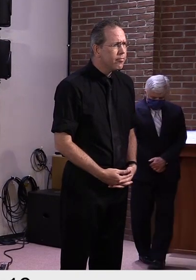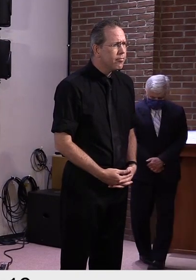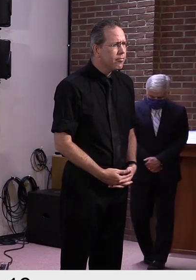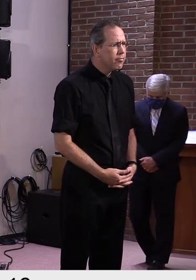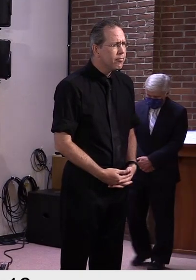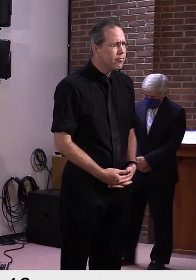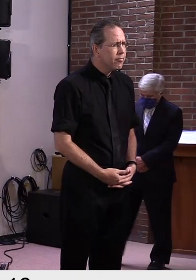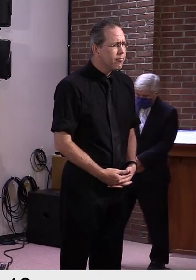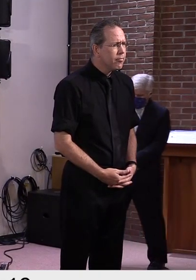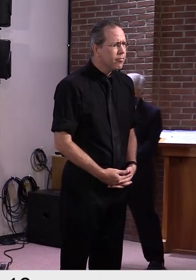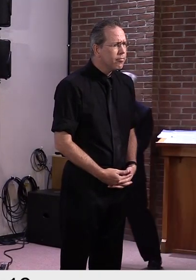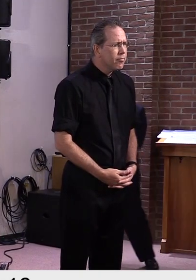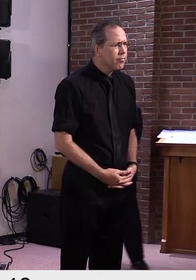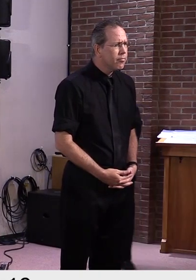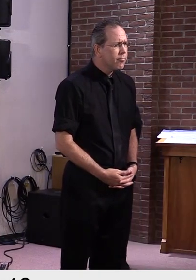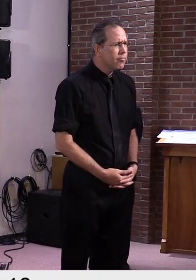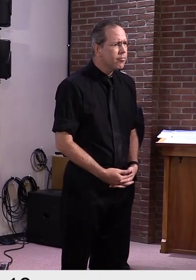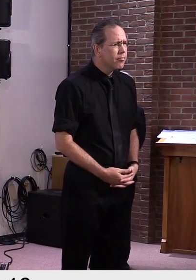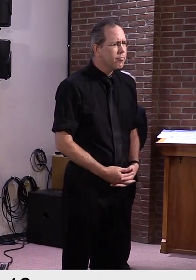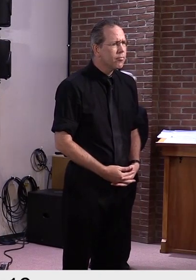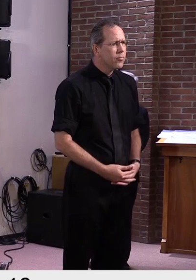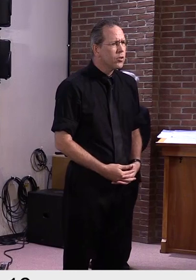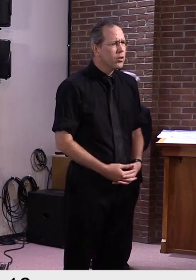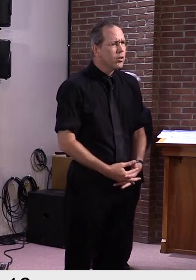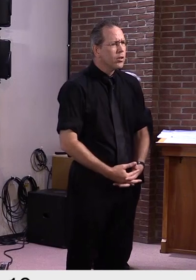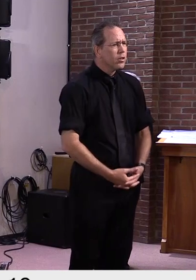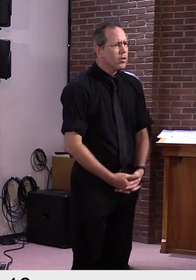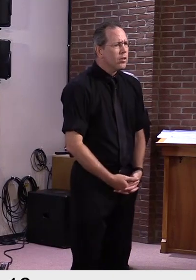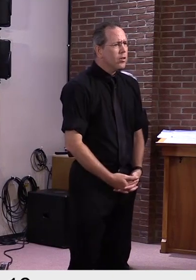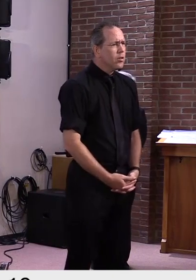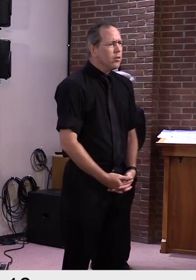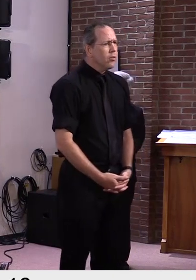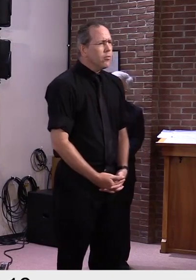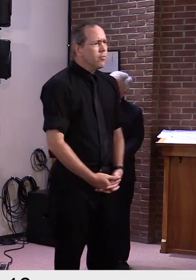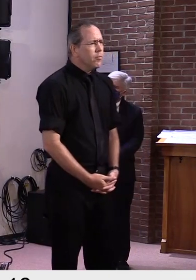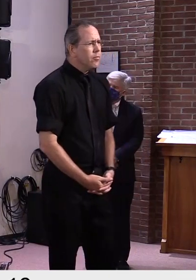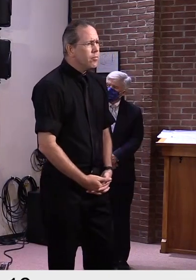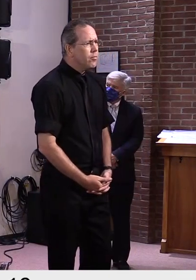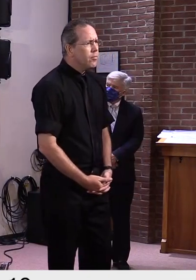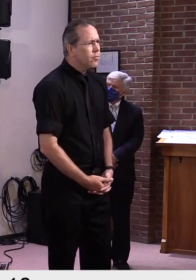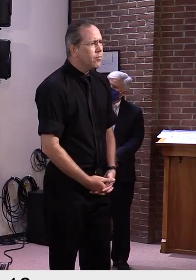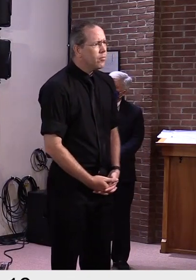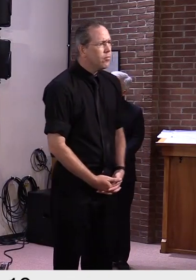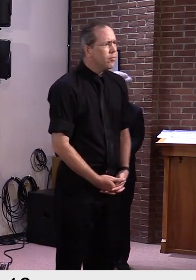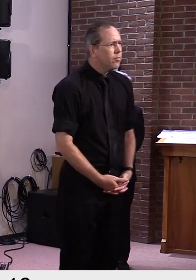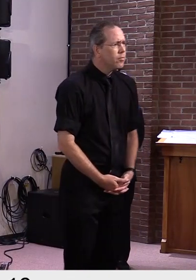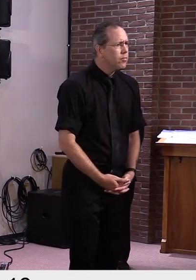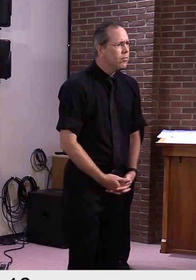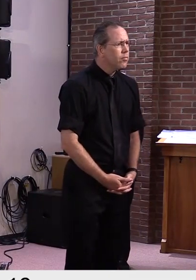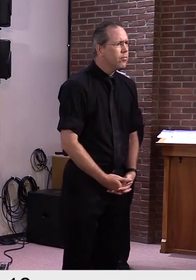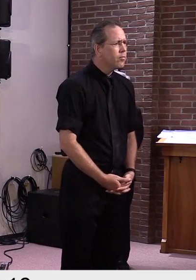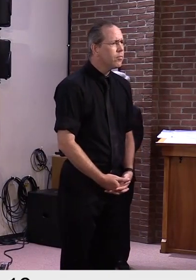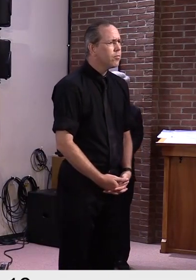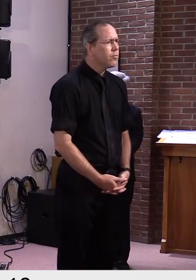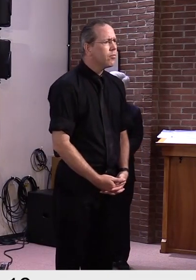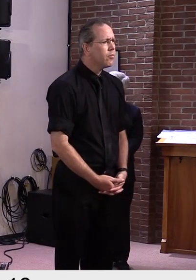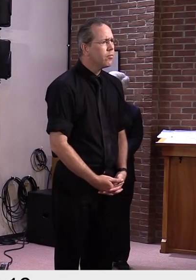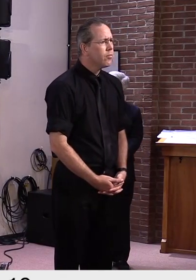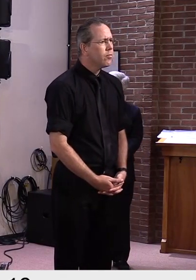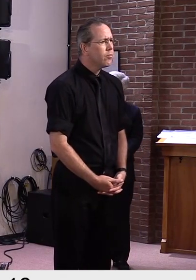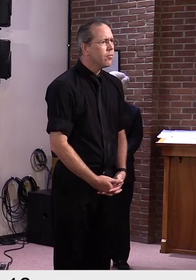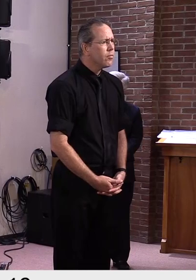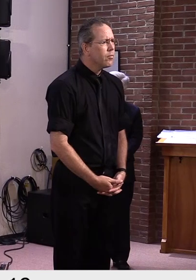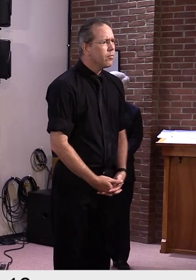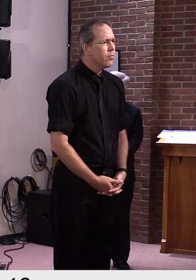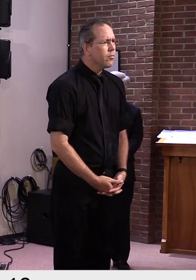is it just one case that we are aware of of a college student testing positive to the virus at